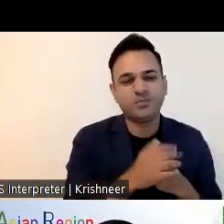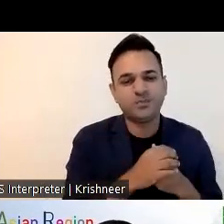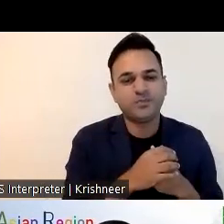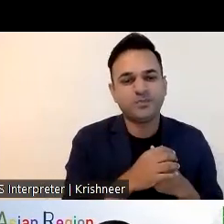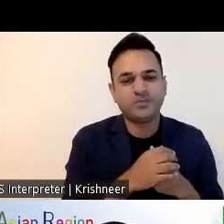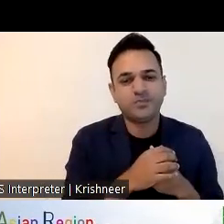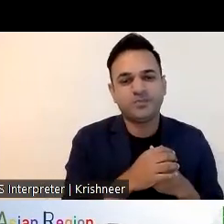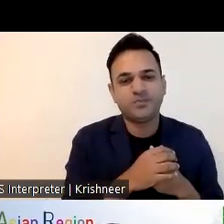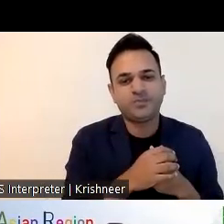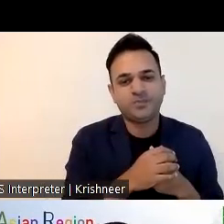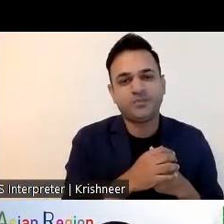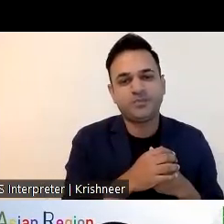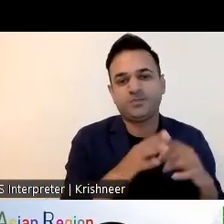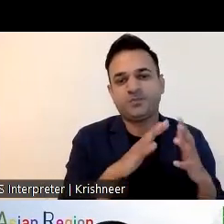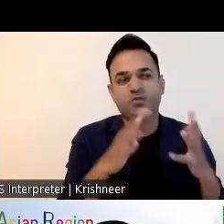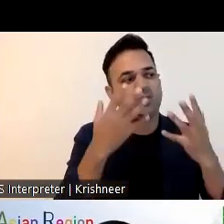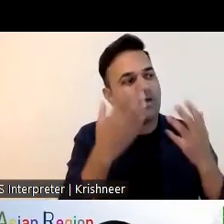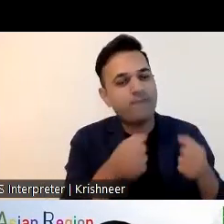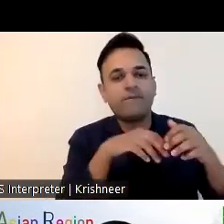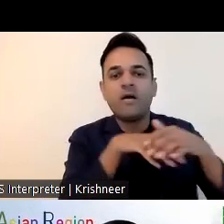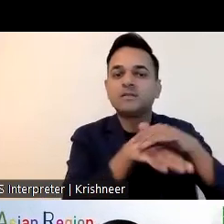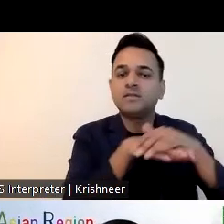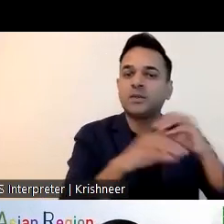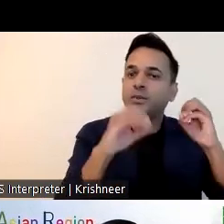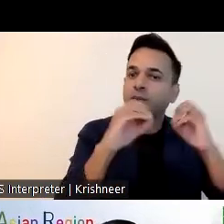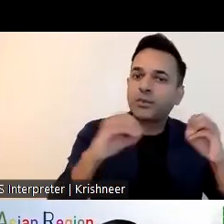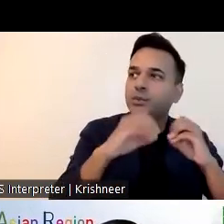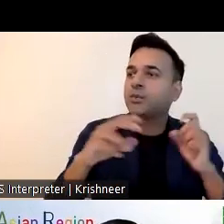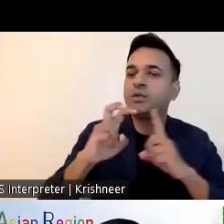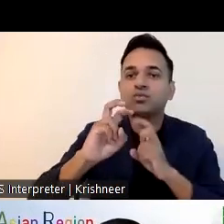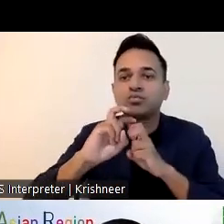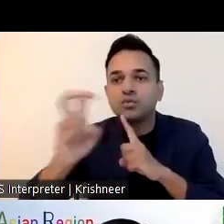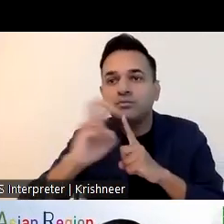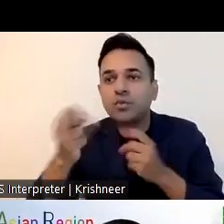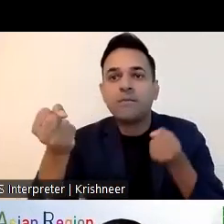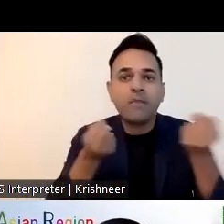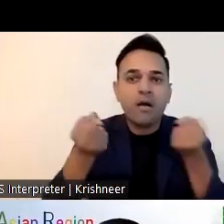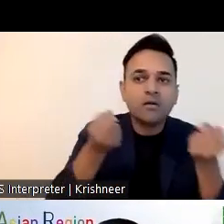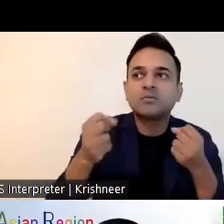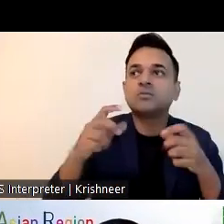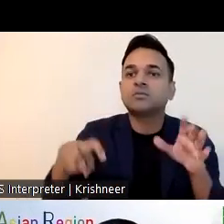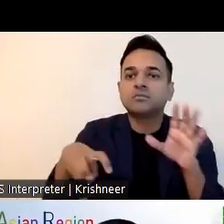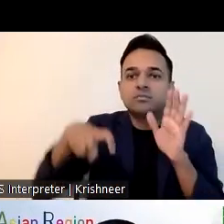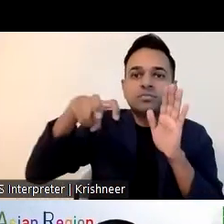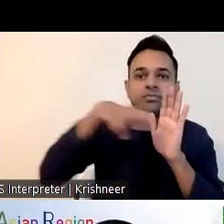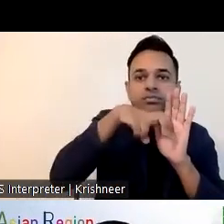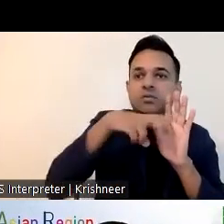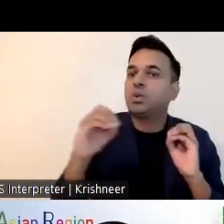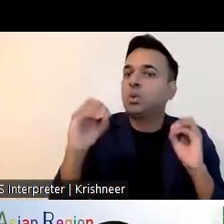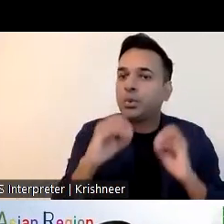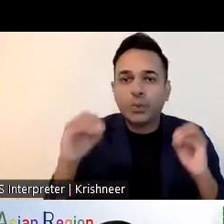interpreter visual guide or personal assistance provision of personal assistance that has led us depriving from getting opportunities